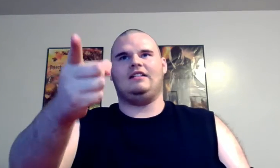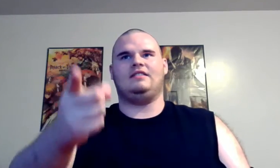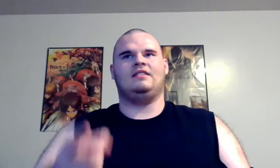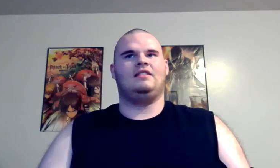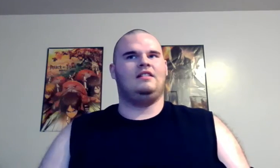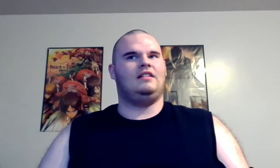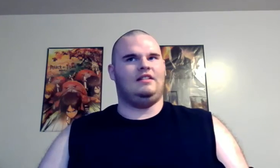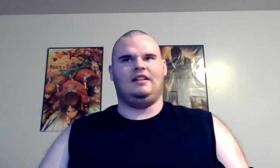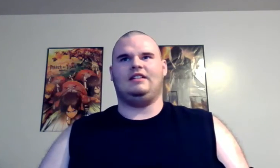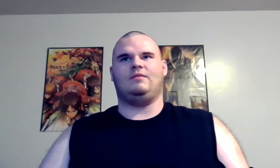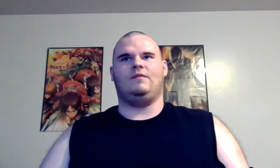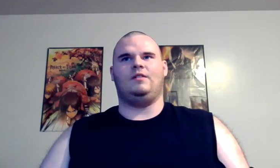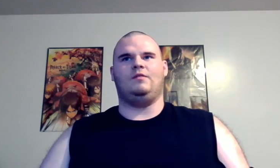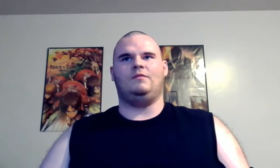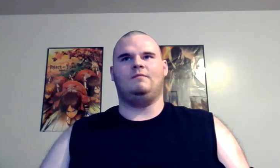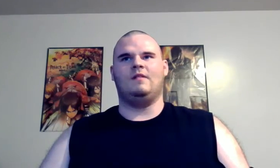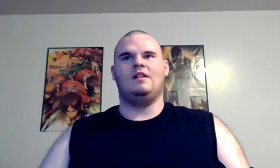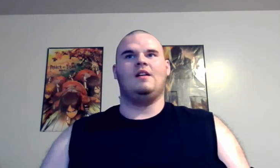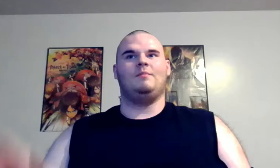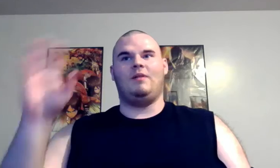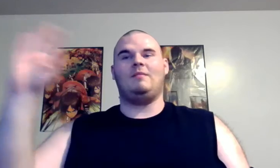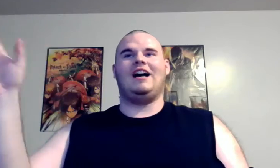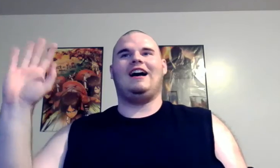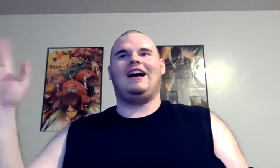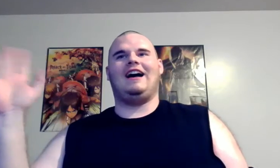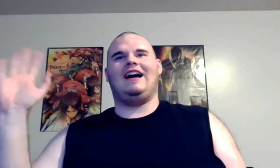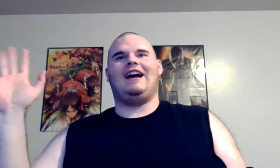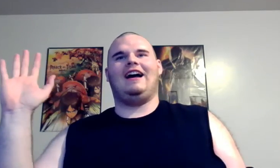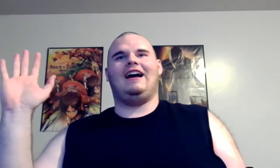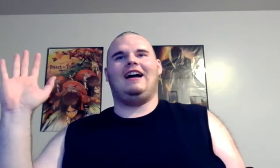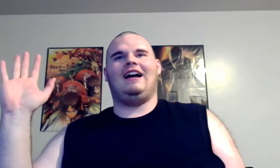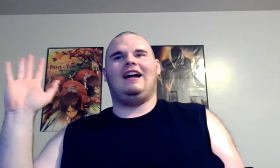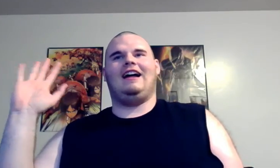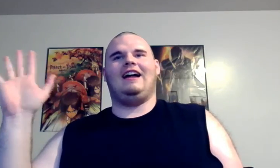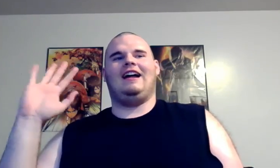in the next review bye you